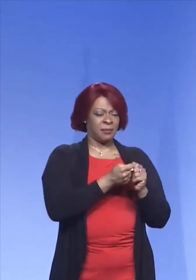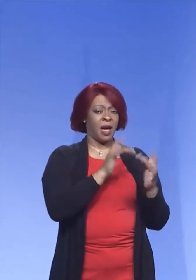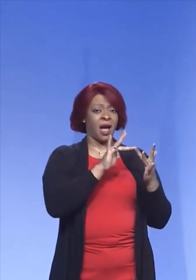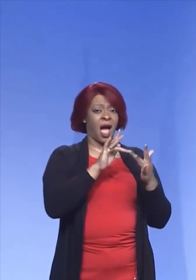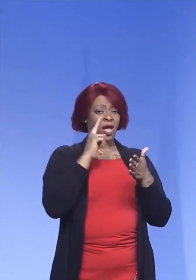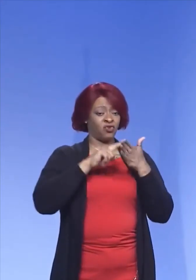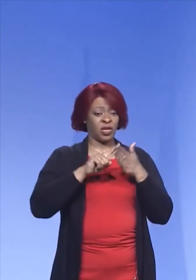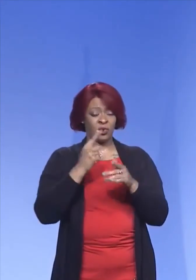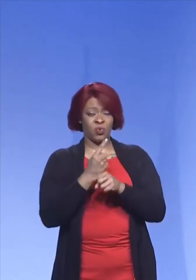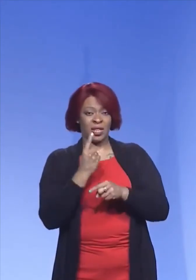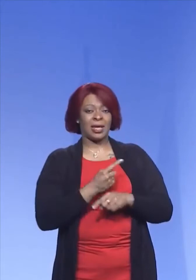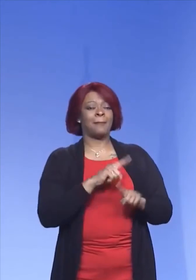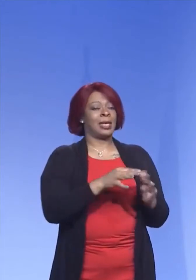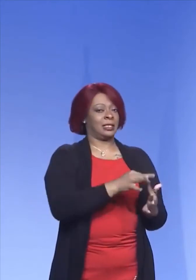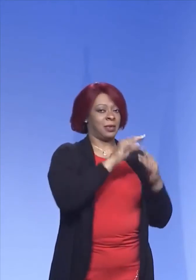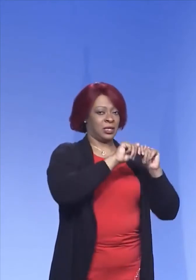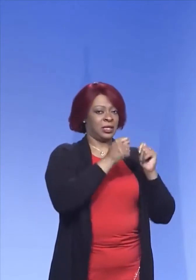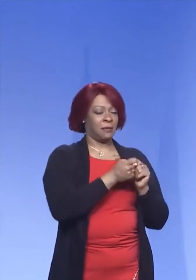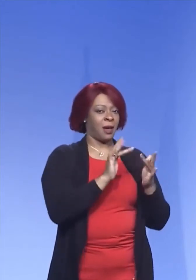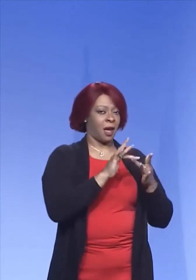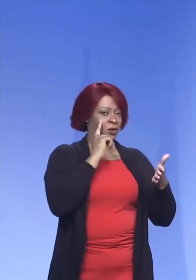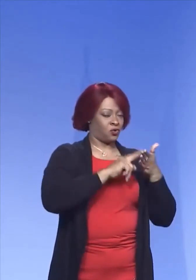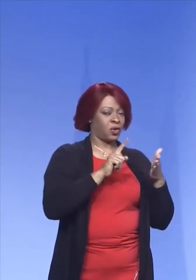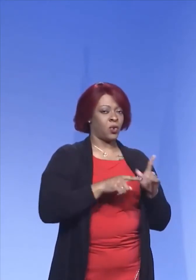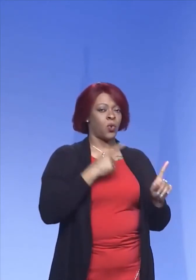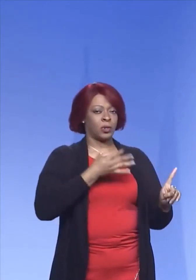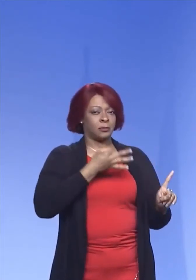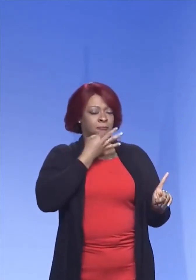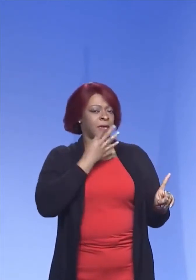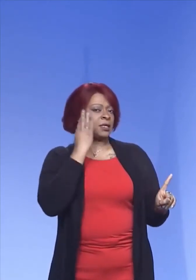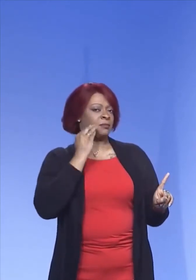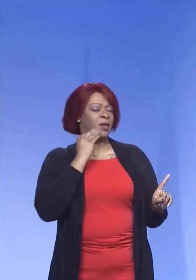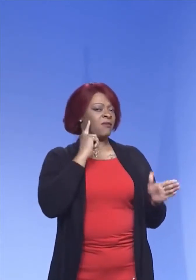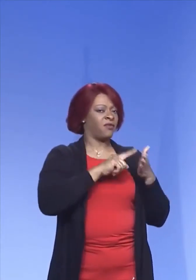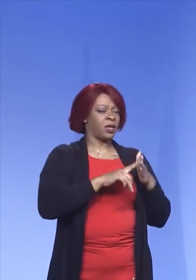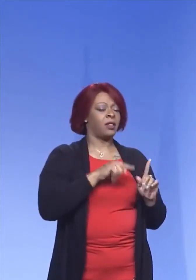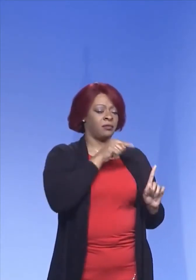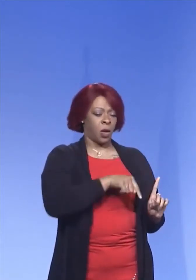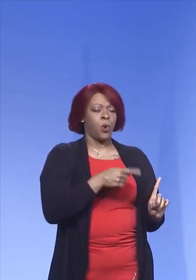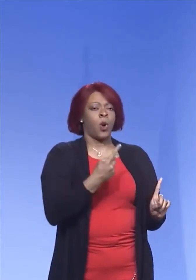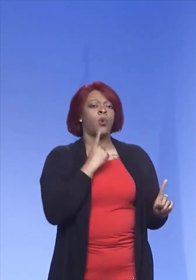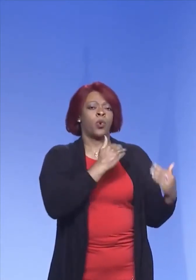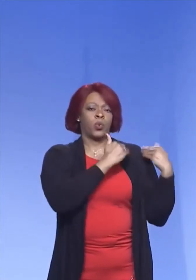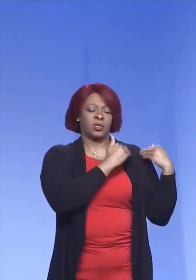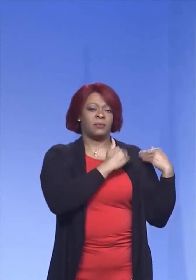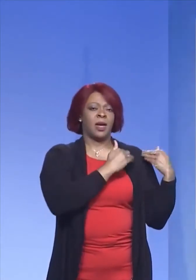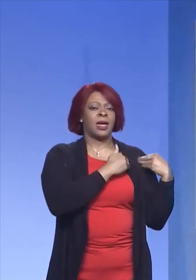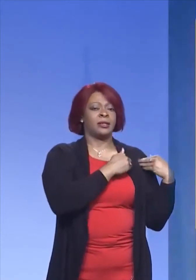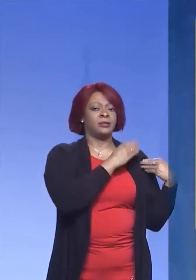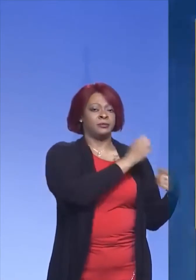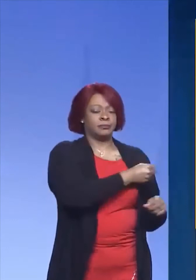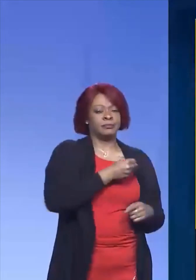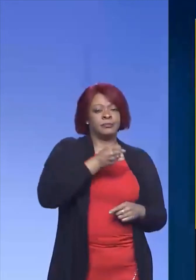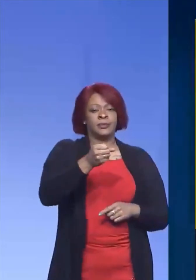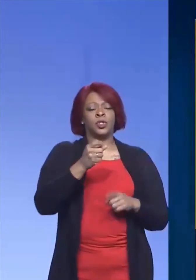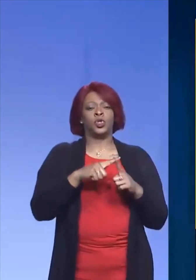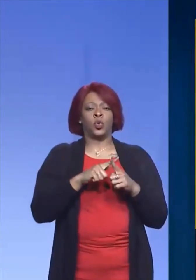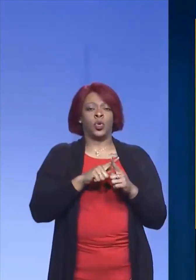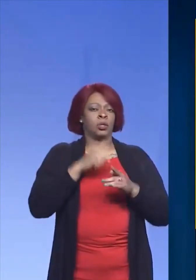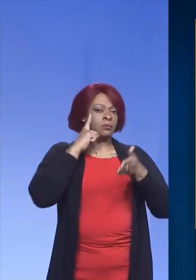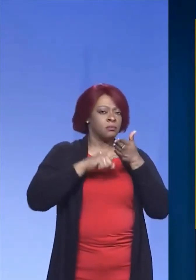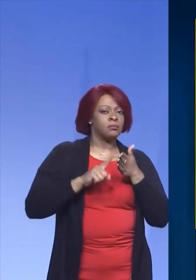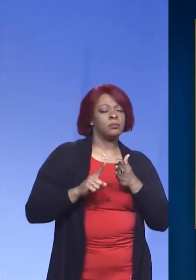our most successful and experienced investigators. They're the ones who will be detailed to pursue these